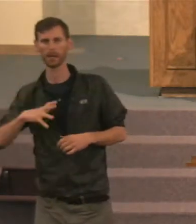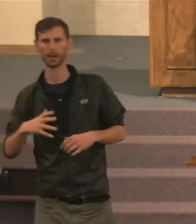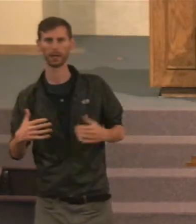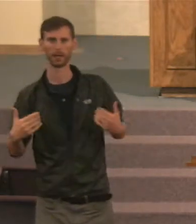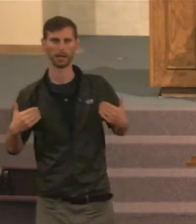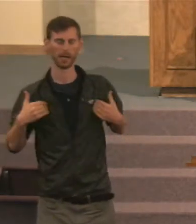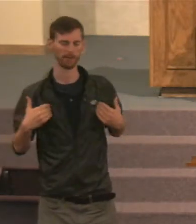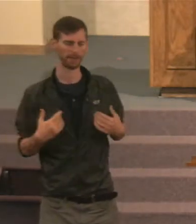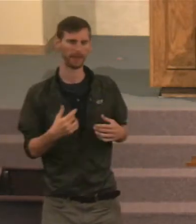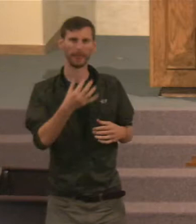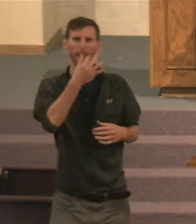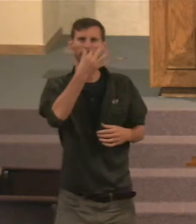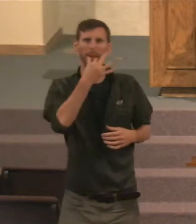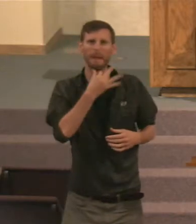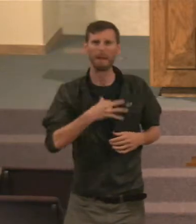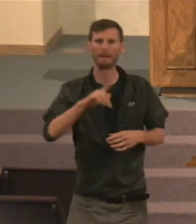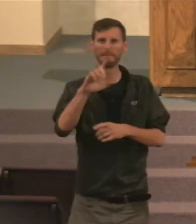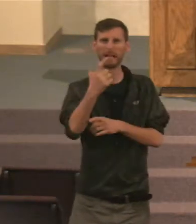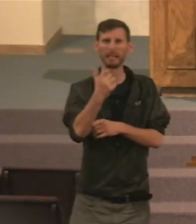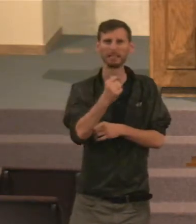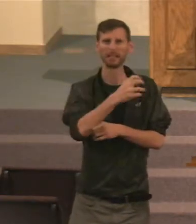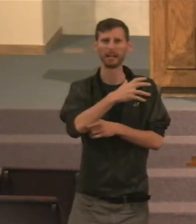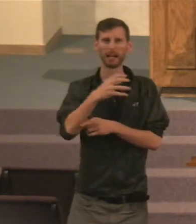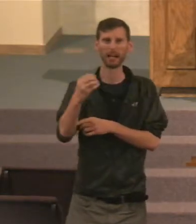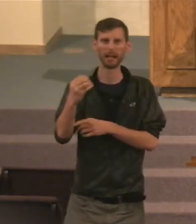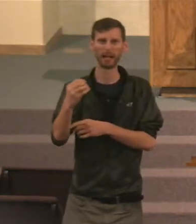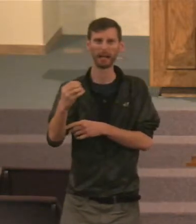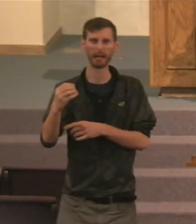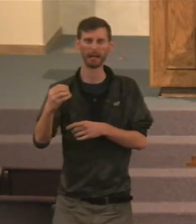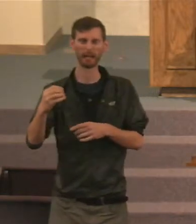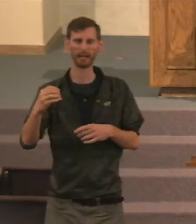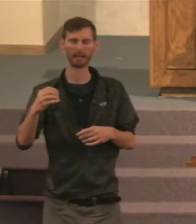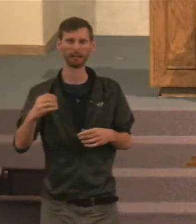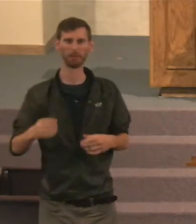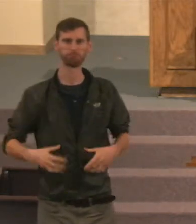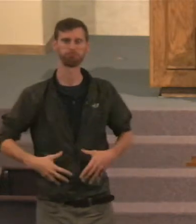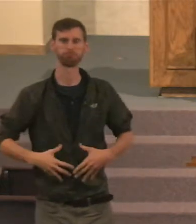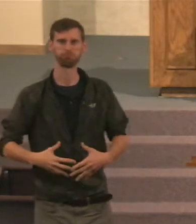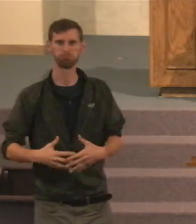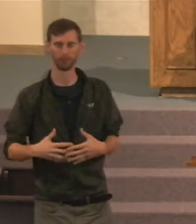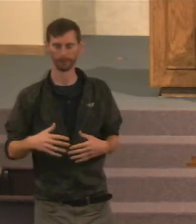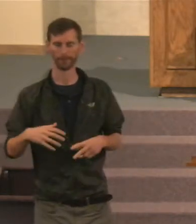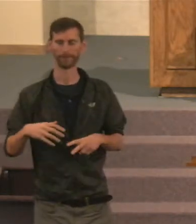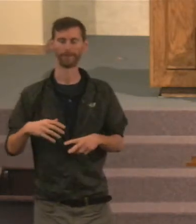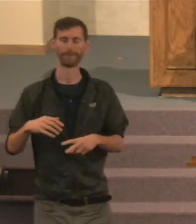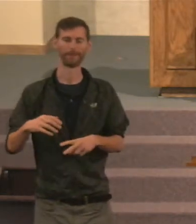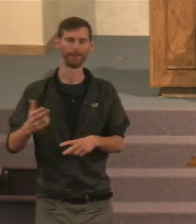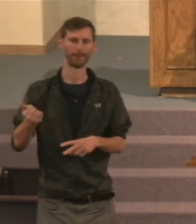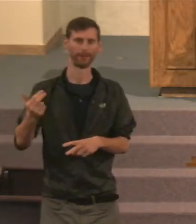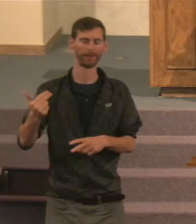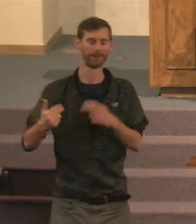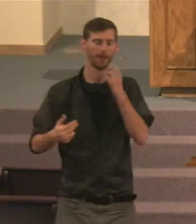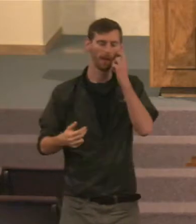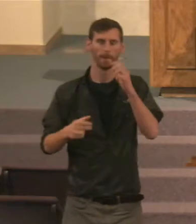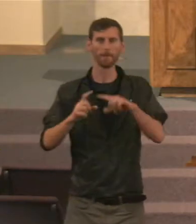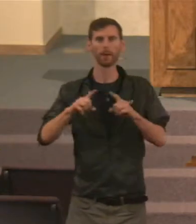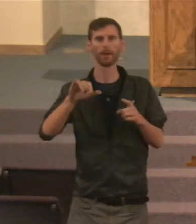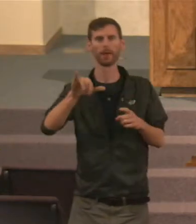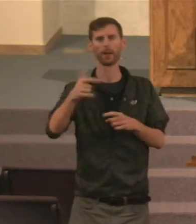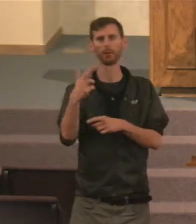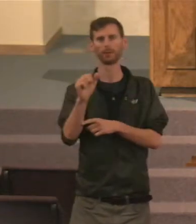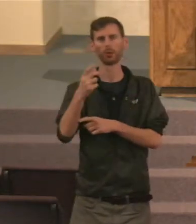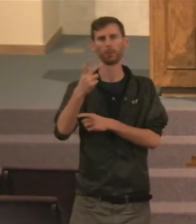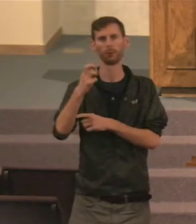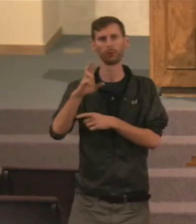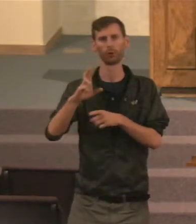bloated. That's kind of a cruel thing, I think, to about it. But anyhow, you know, you're like that grasshopper just